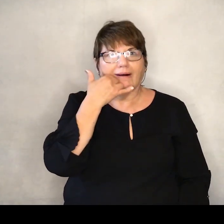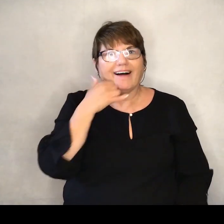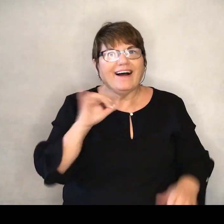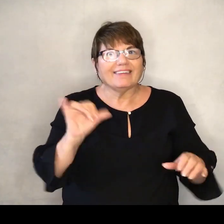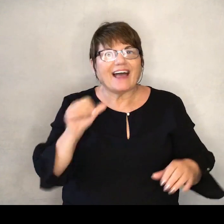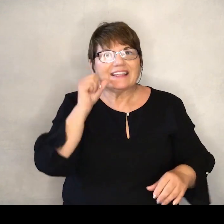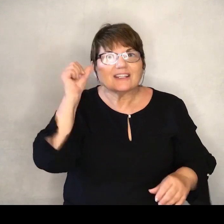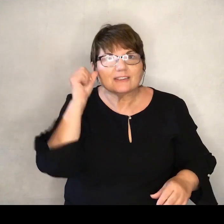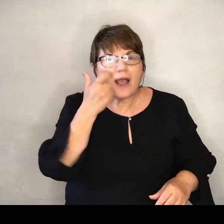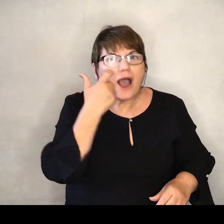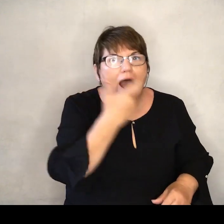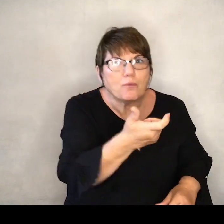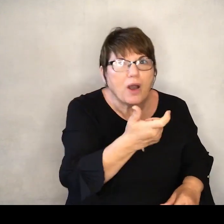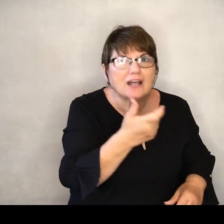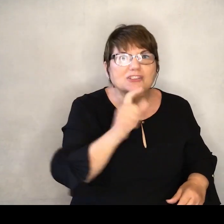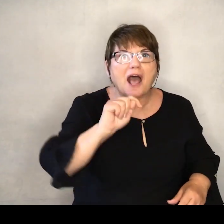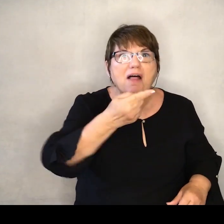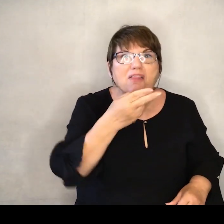yesterday? I was watching The Ring.